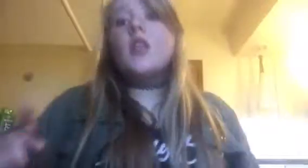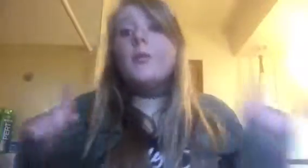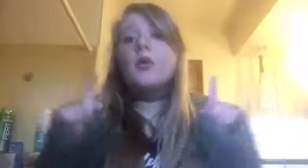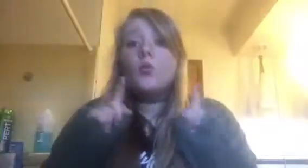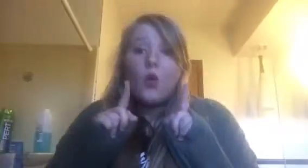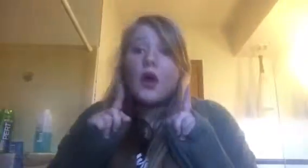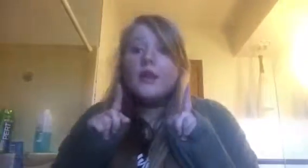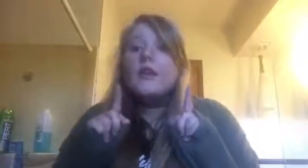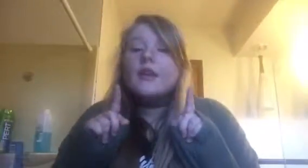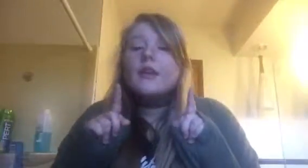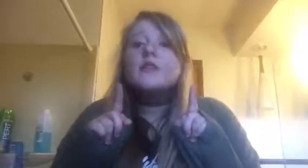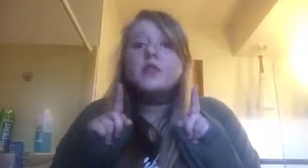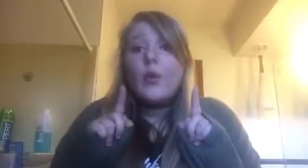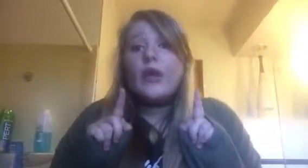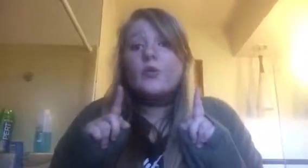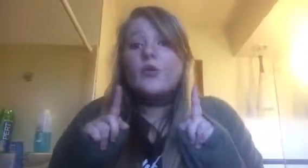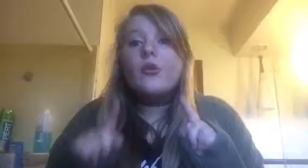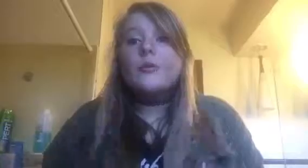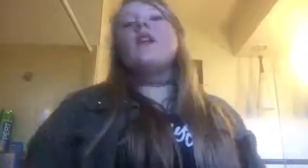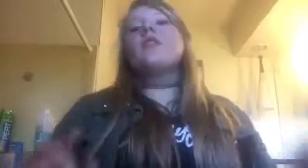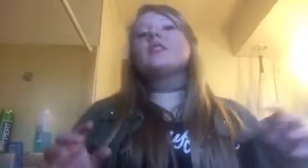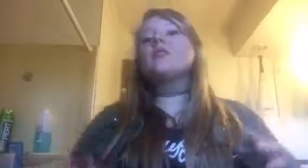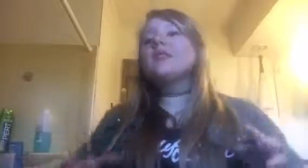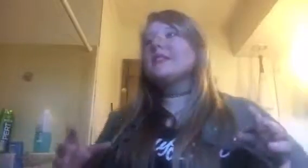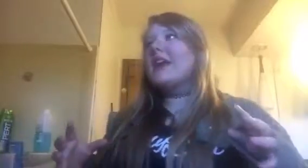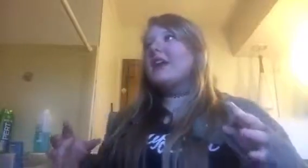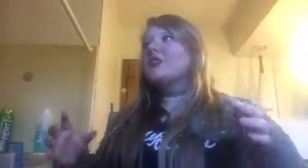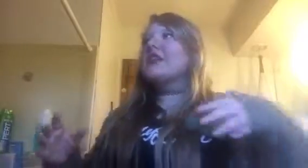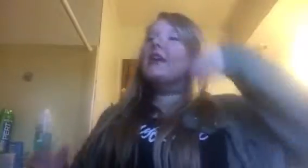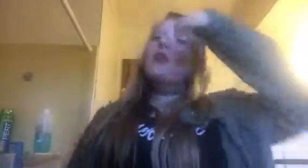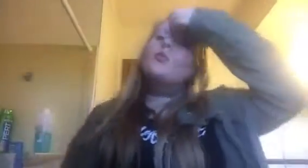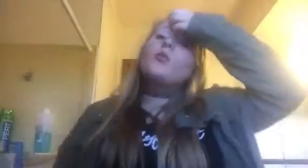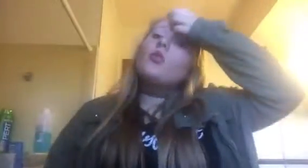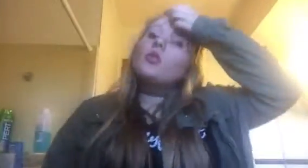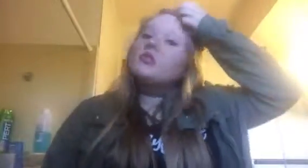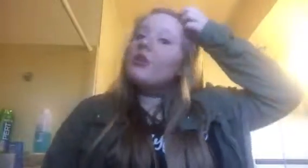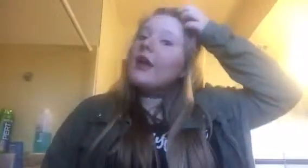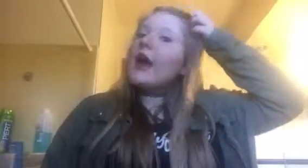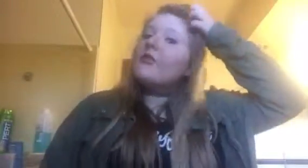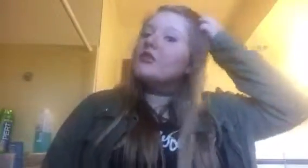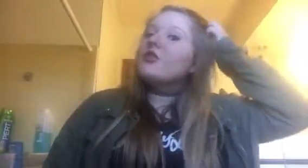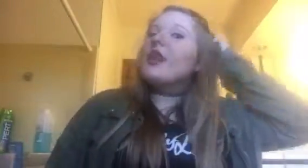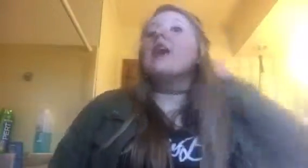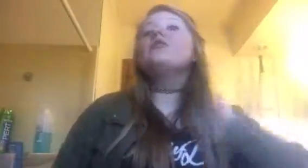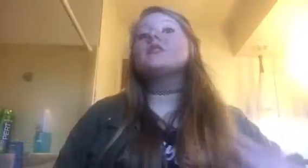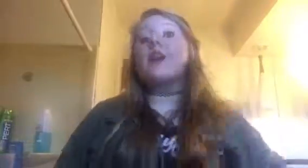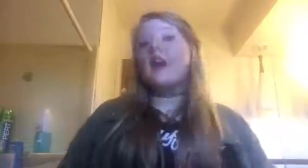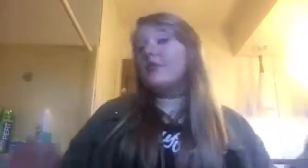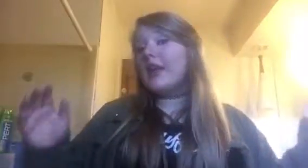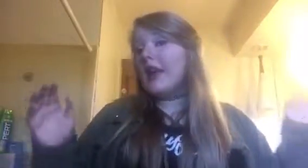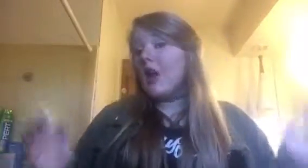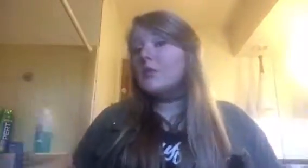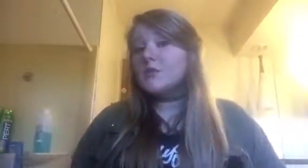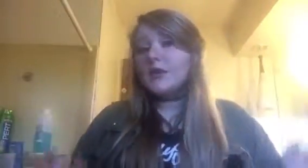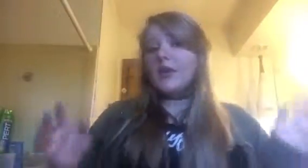Number one is the wake-up rule. Now this one isn't actually like a rule, so you don't have to do it. I've just found that it helps me